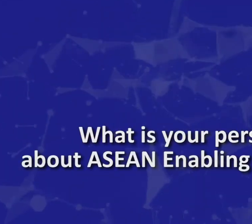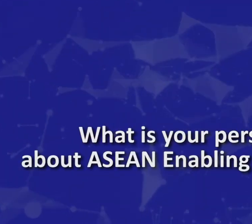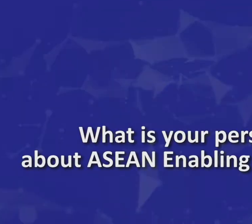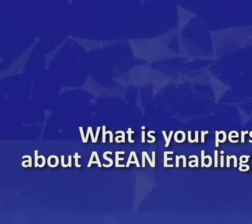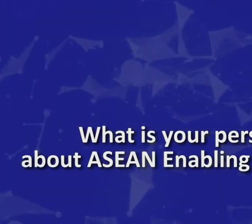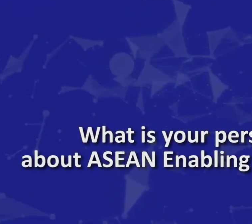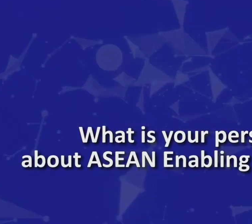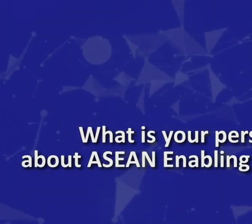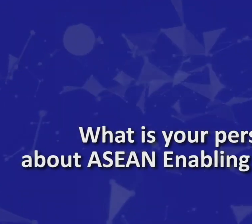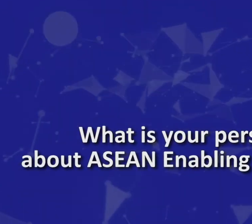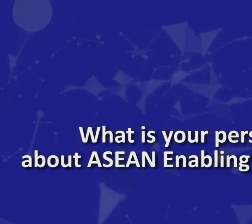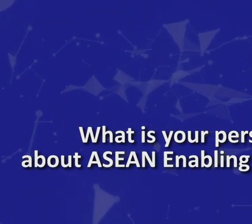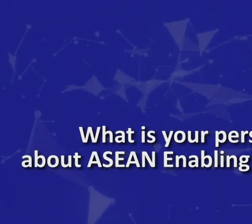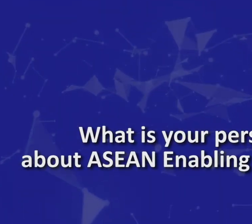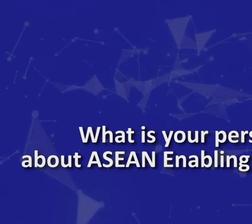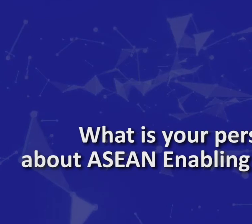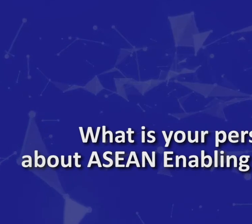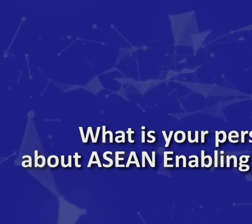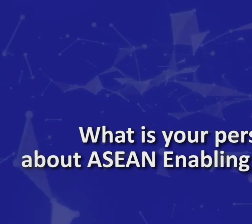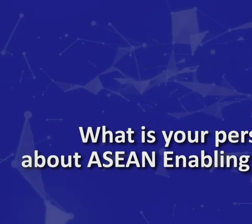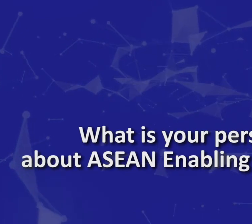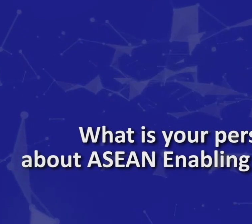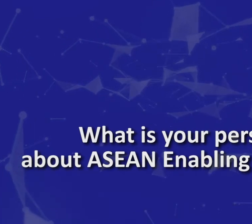your perspective about the Asian Enabling Master Plan?